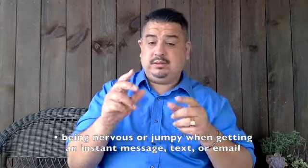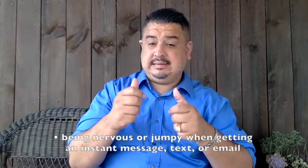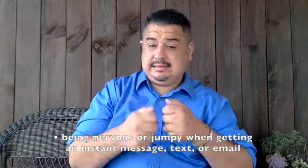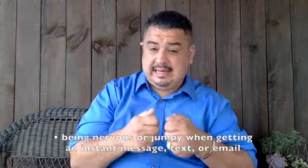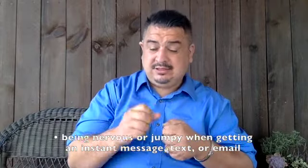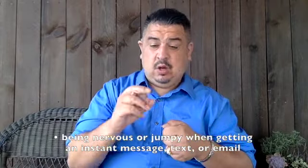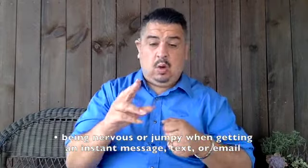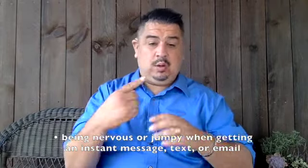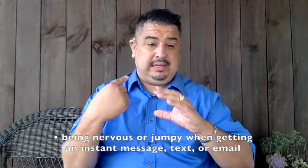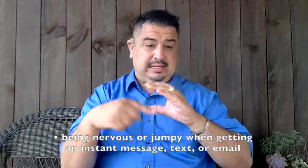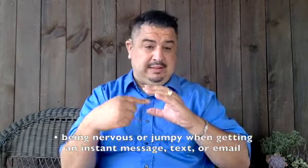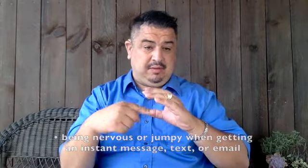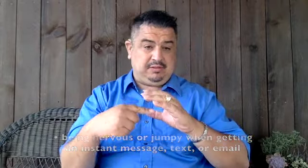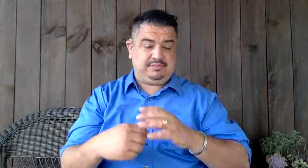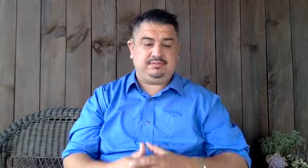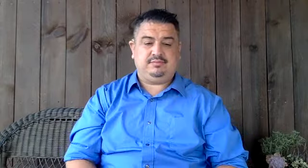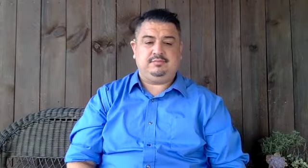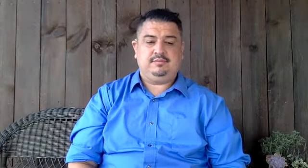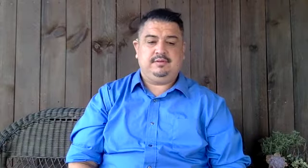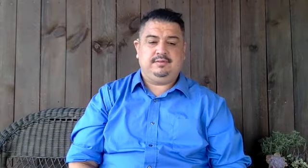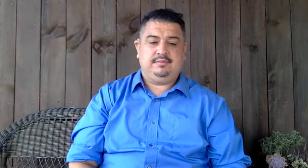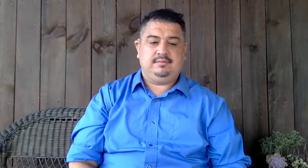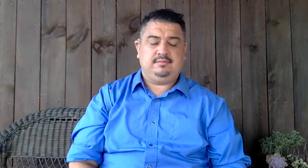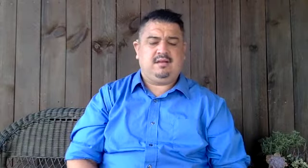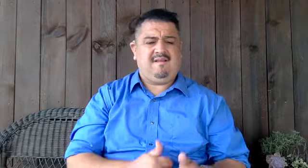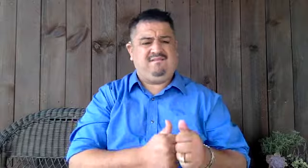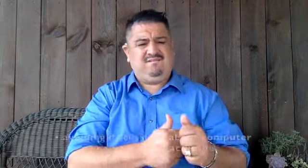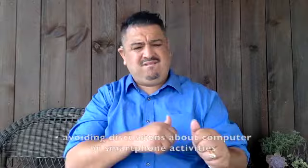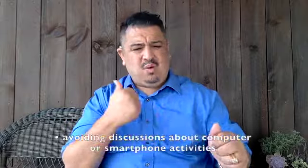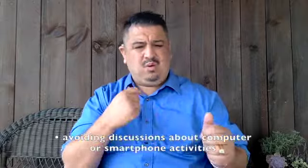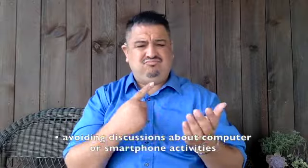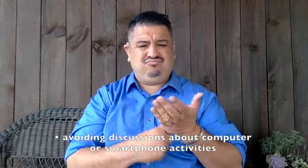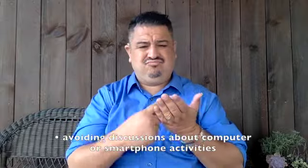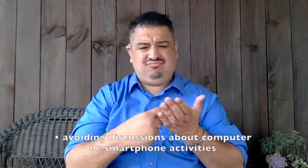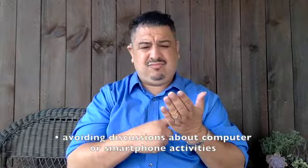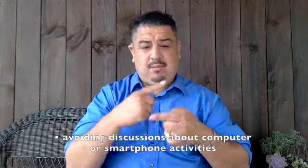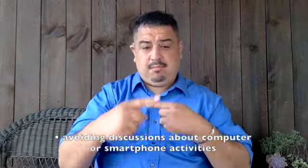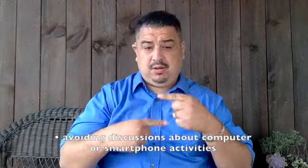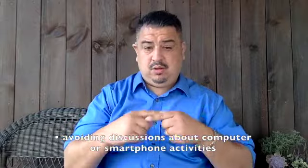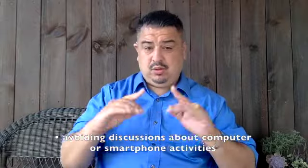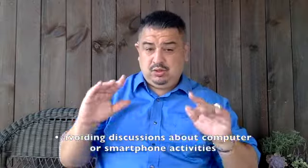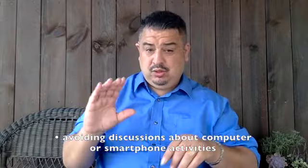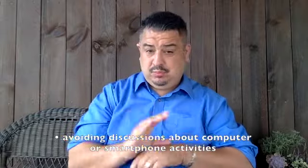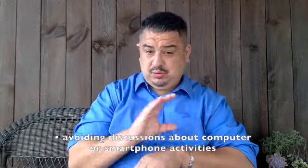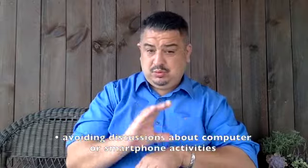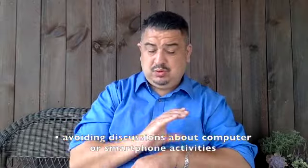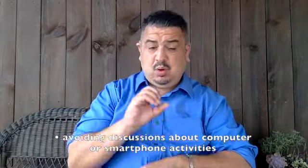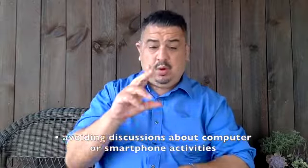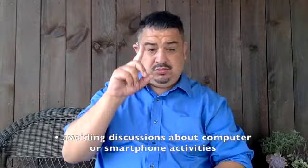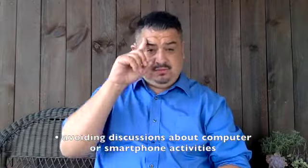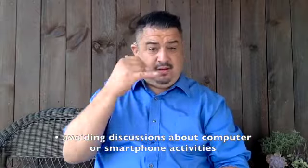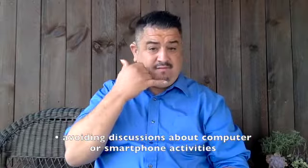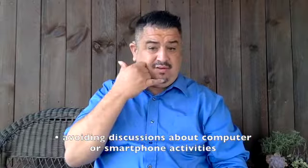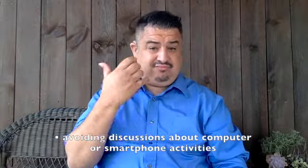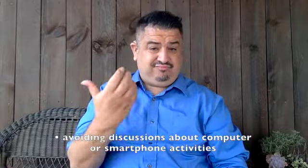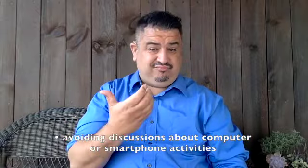avoiding discussions about computer or smartphone activities